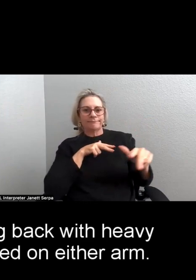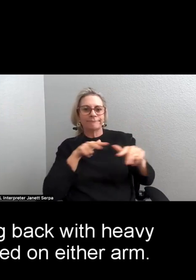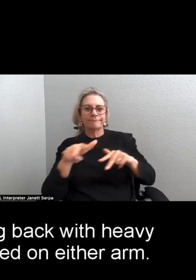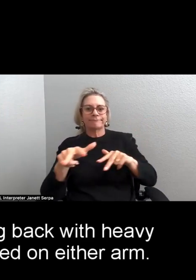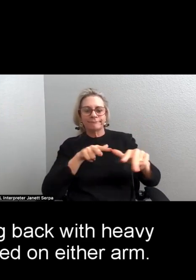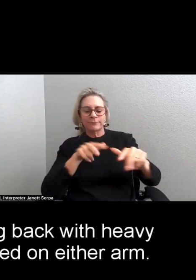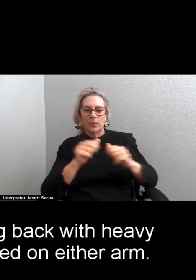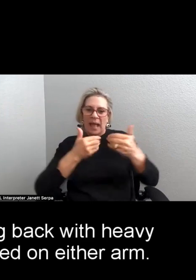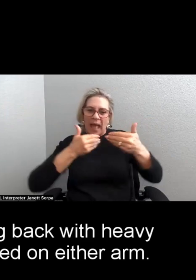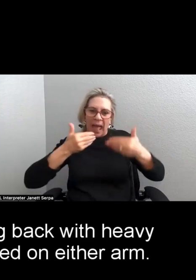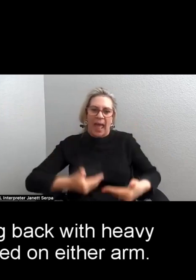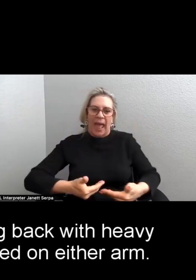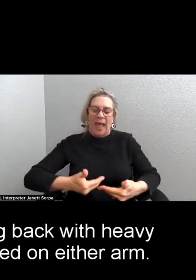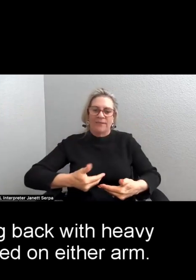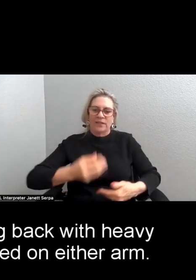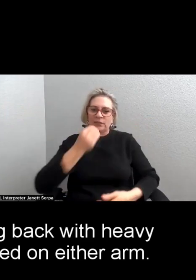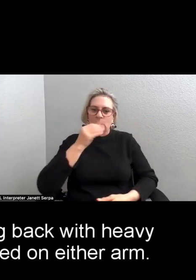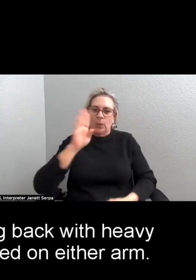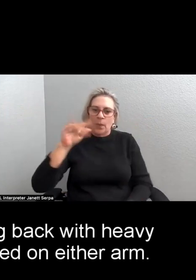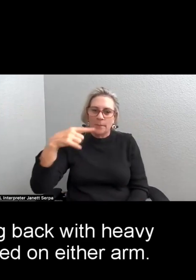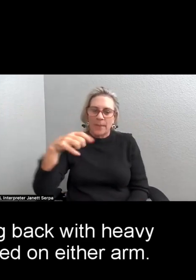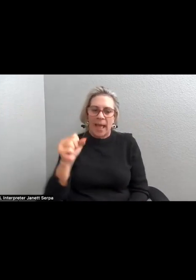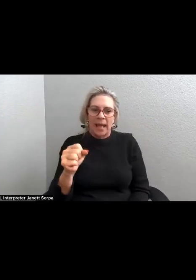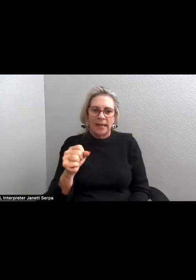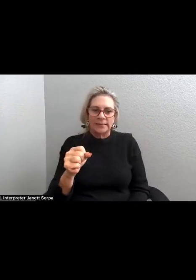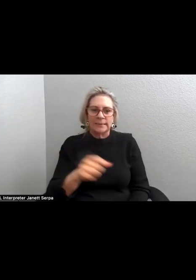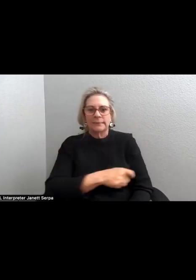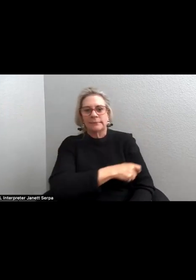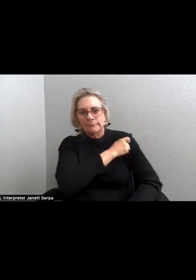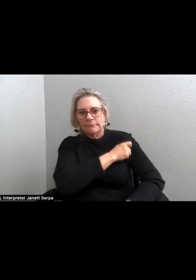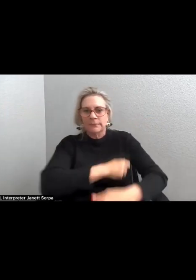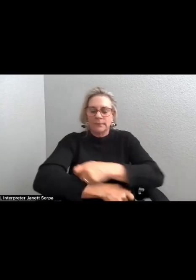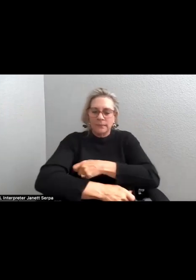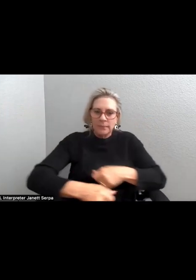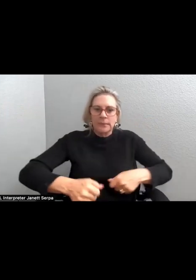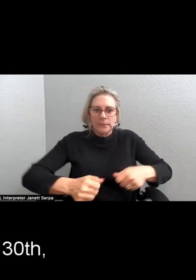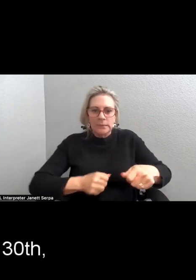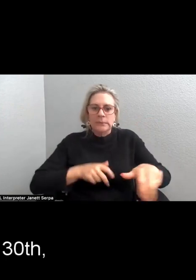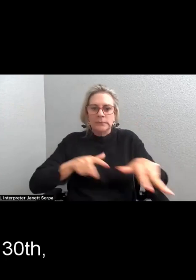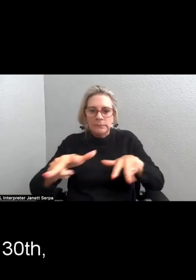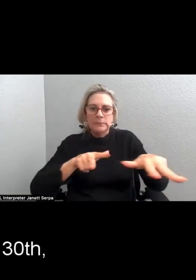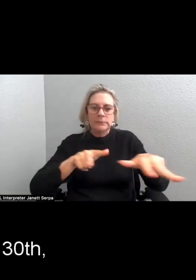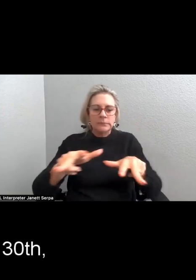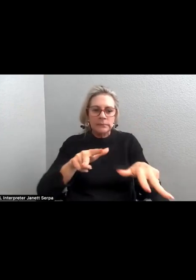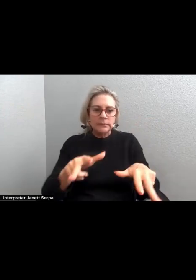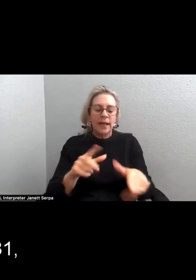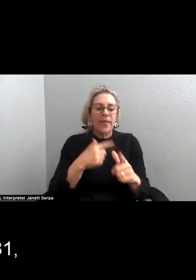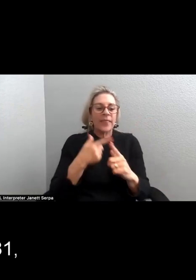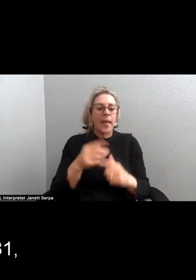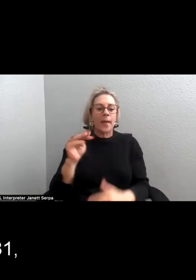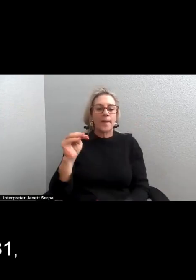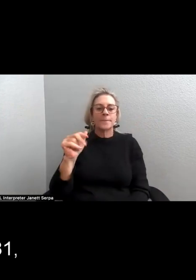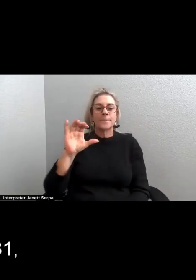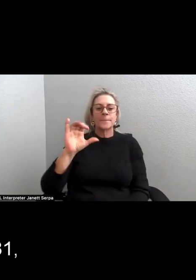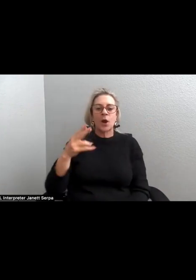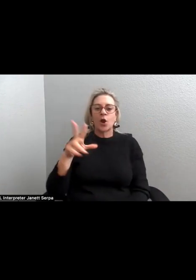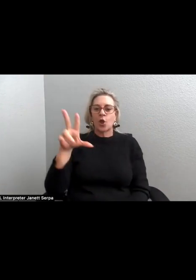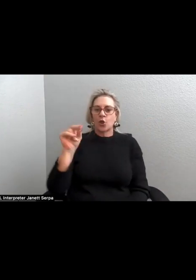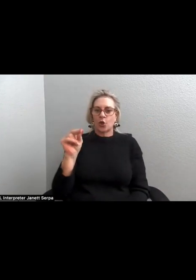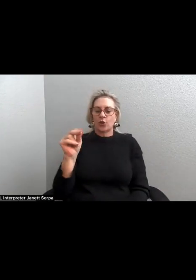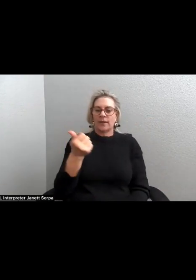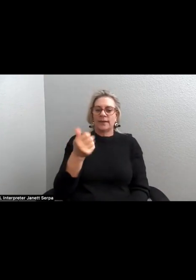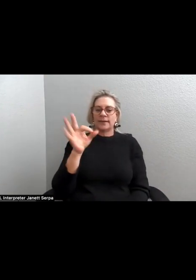heavy grocery bags draped on either arm. March 30th, 1981.